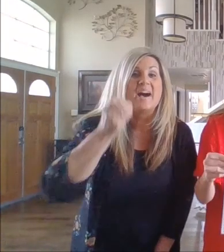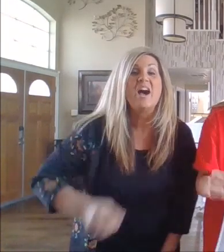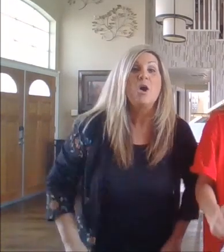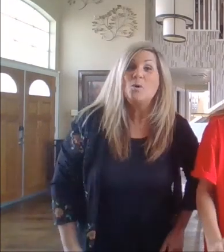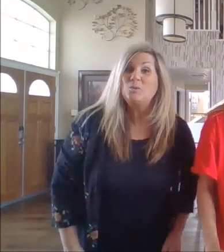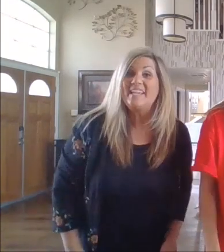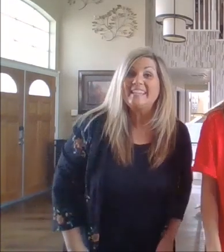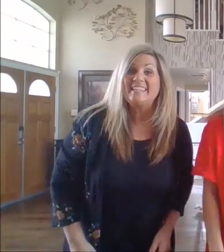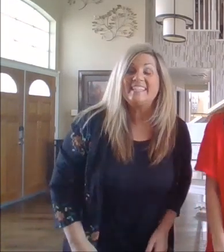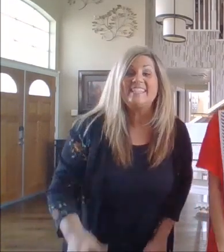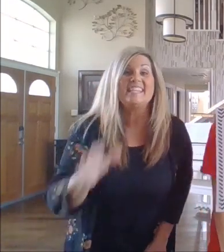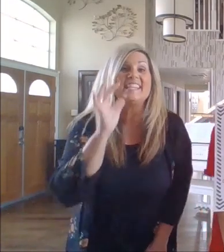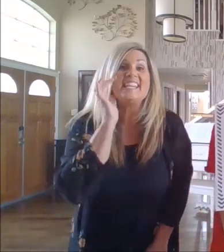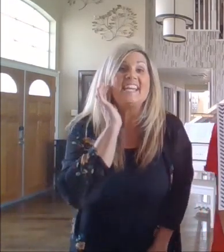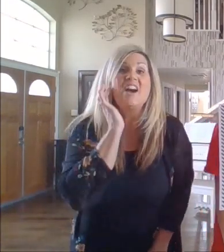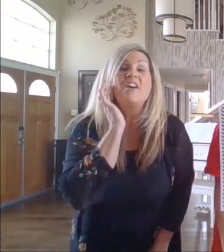Who let the C out?